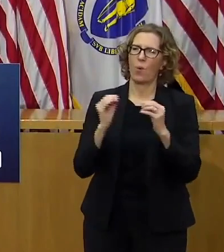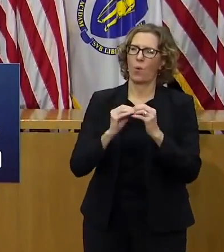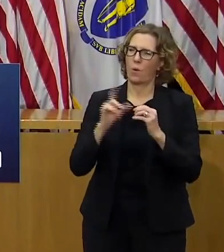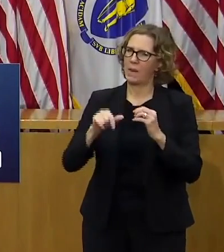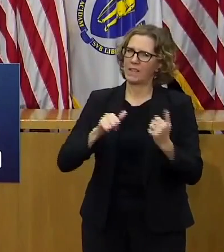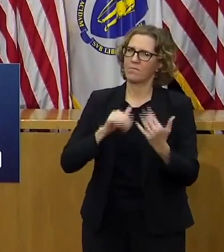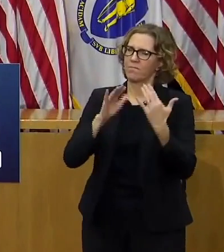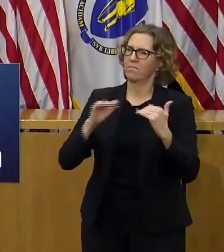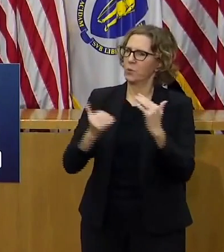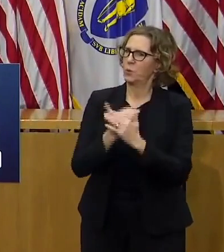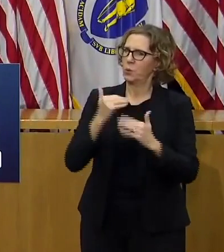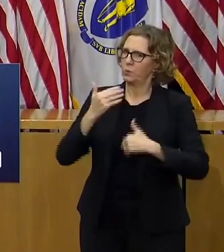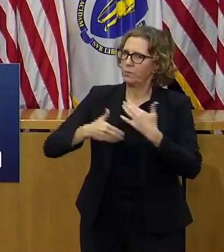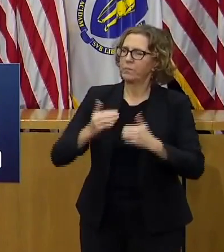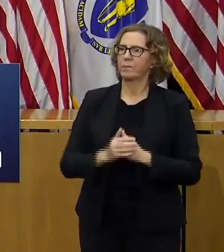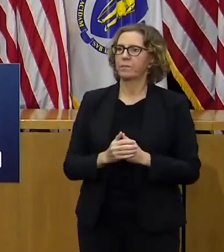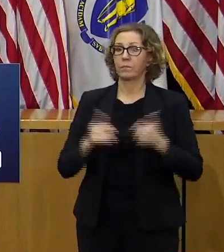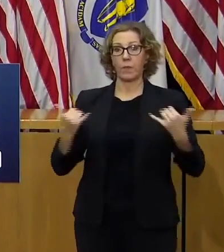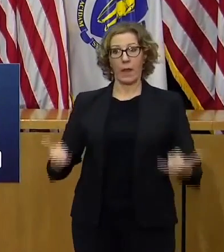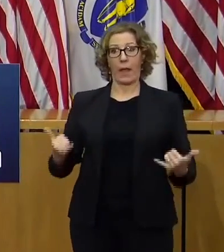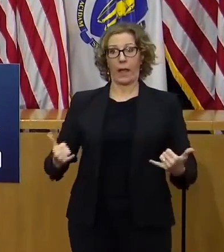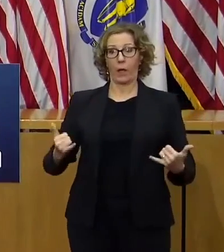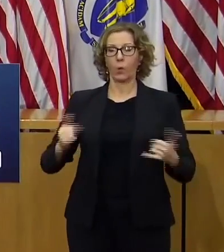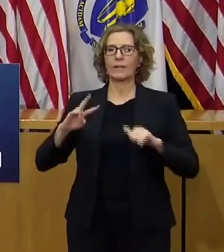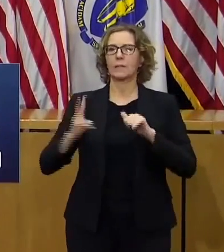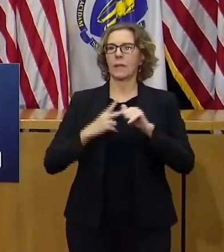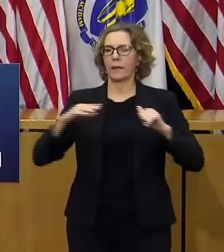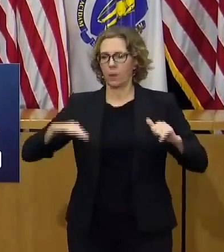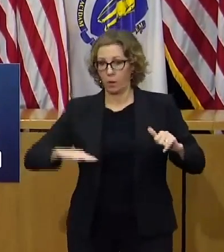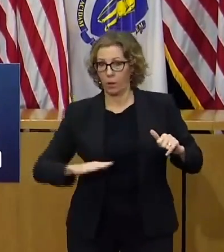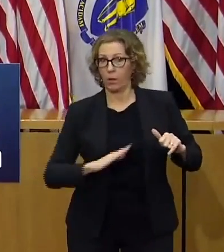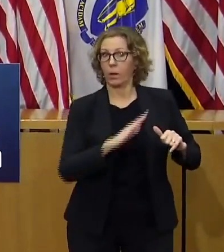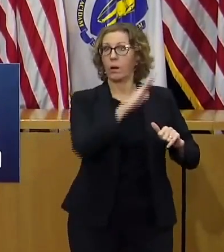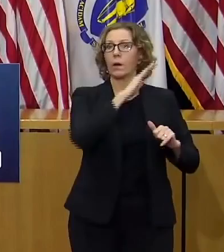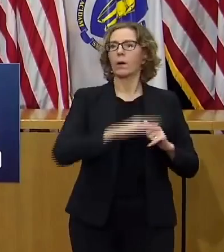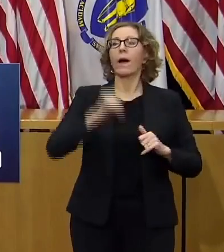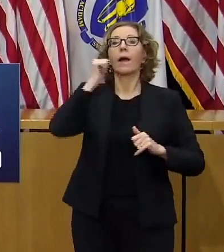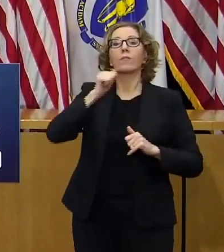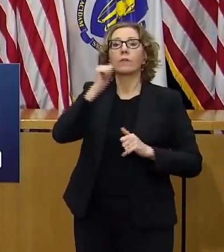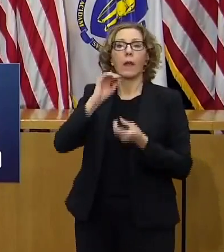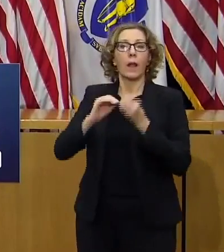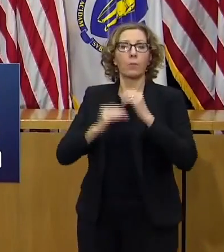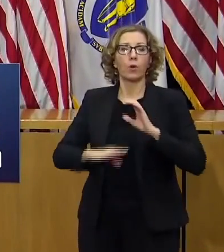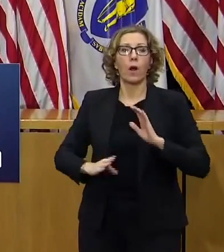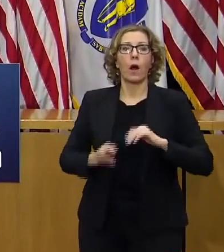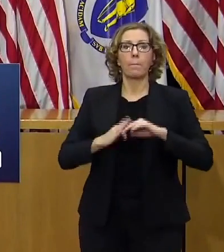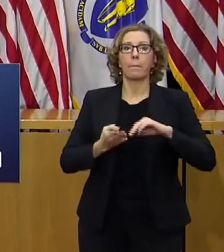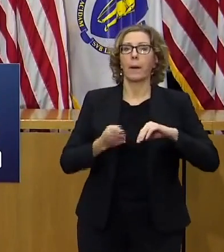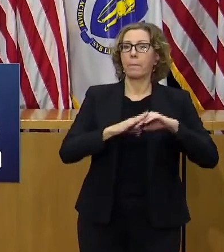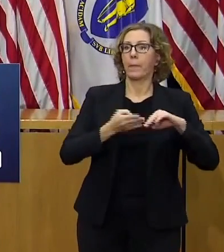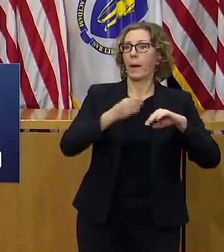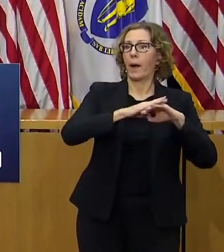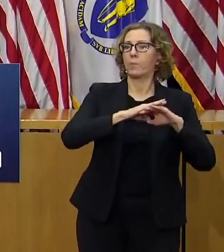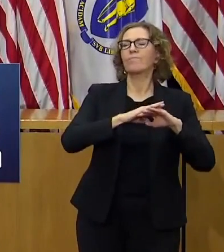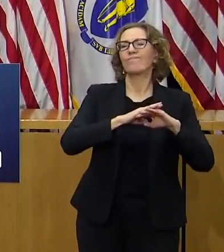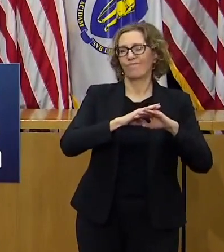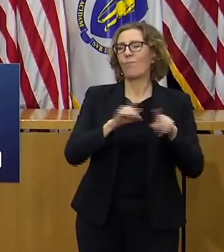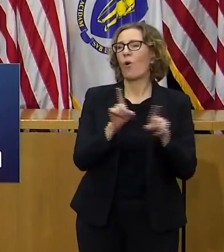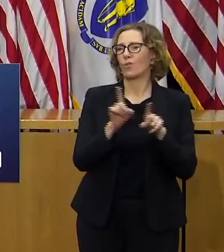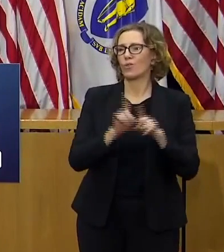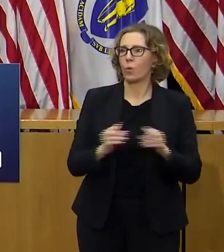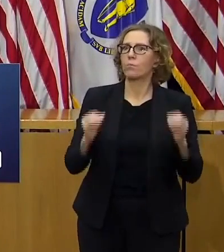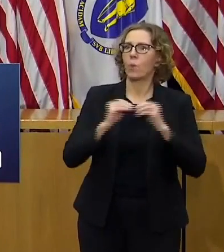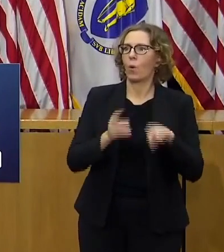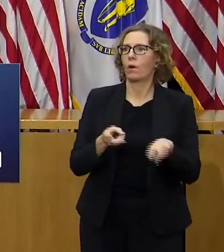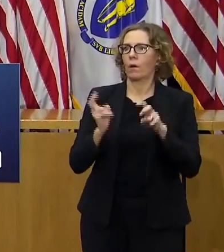in the midst of a second surge we're seeing a higher number of new cases each day and in turn and increase in hospitalization statewide